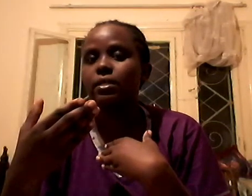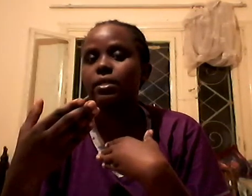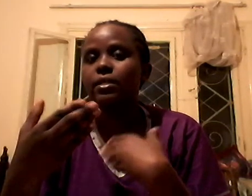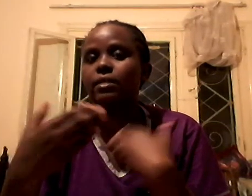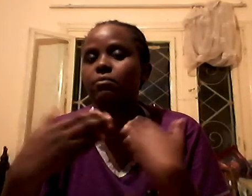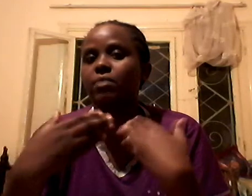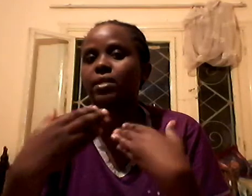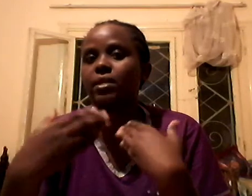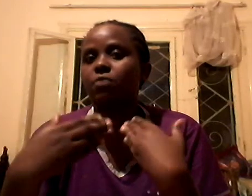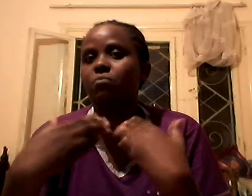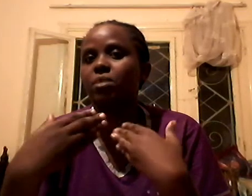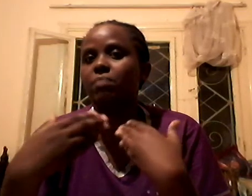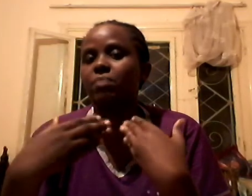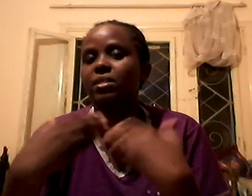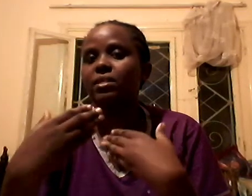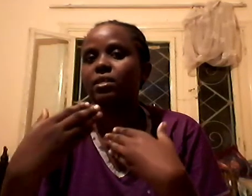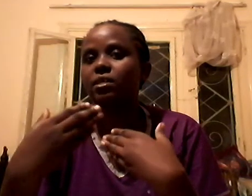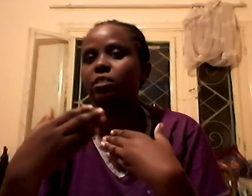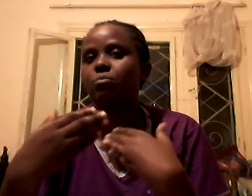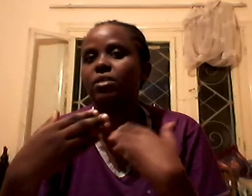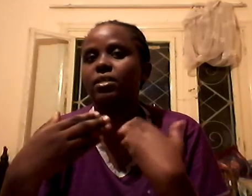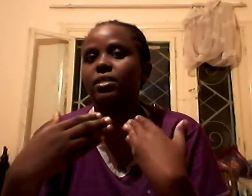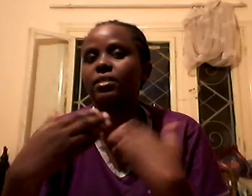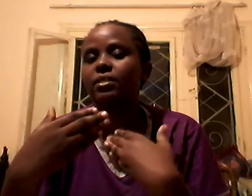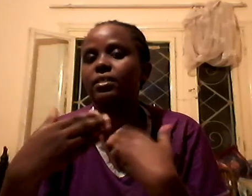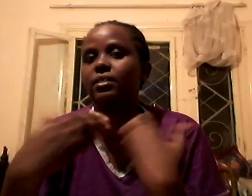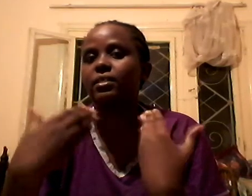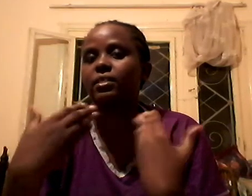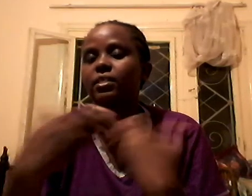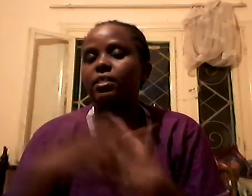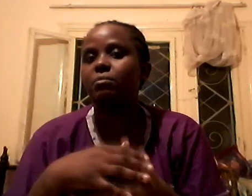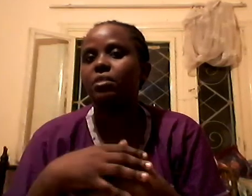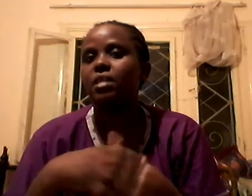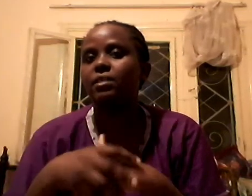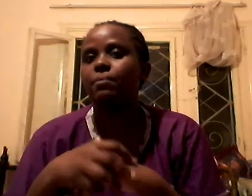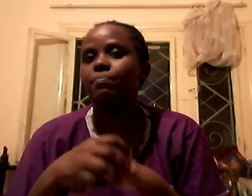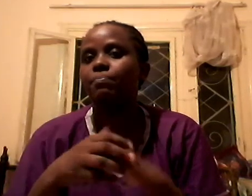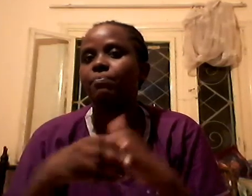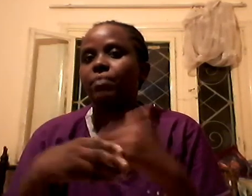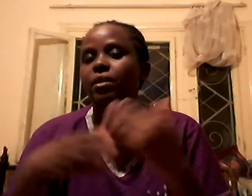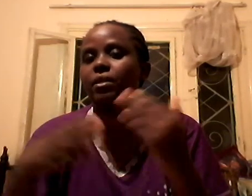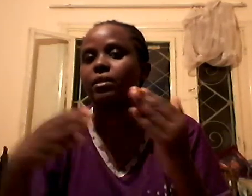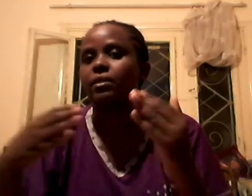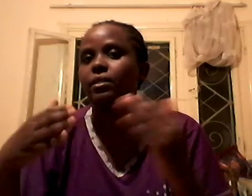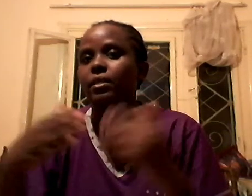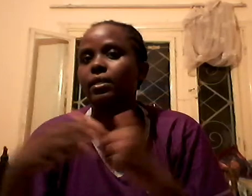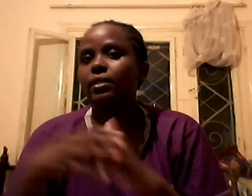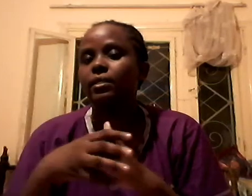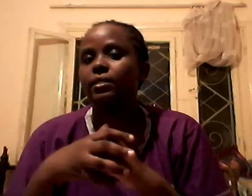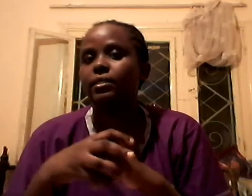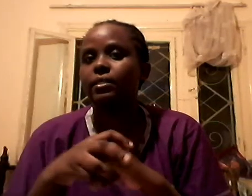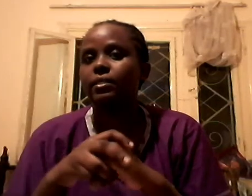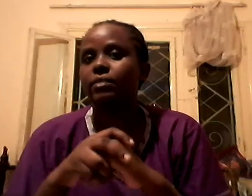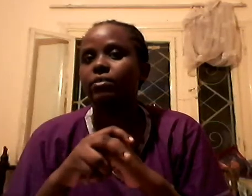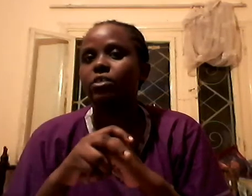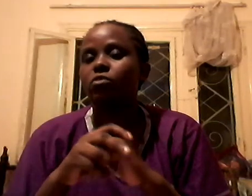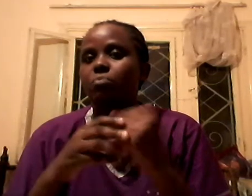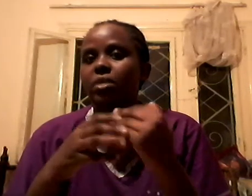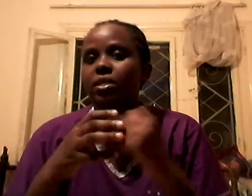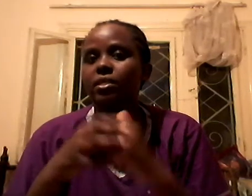When a woman beats a husband, it seems that there is no peace,